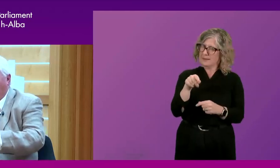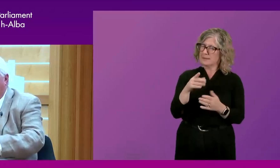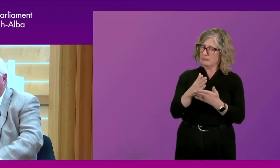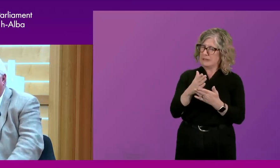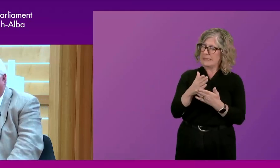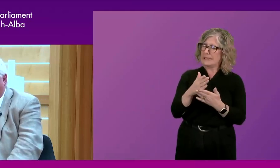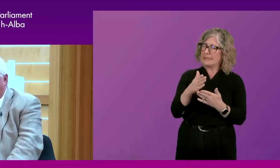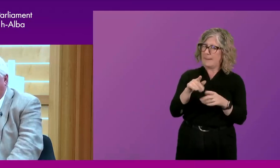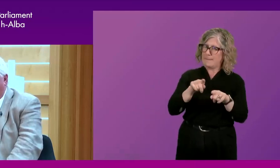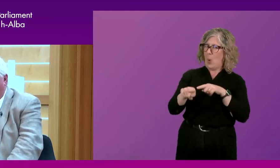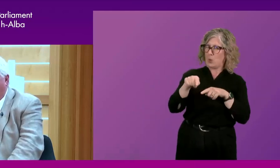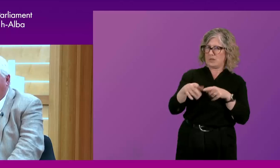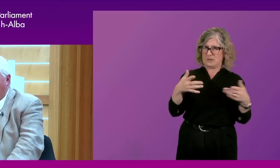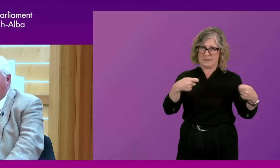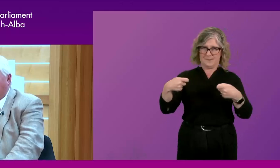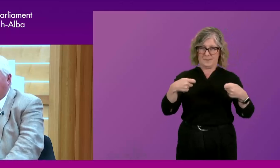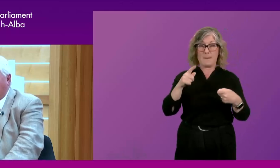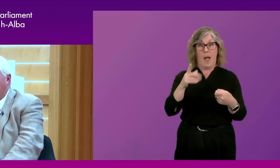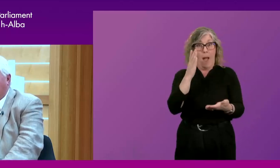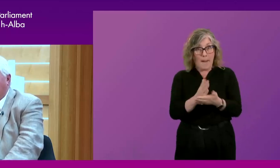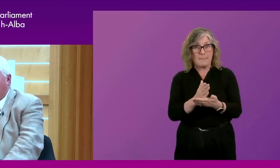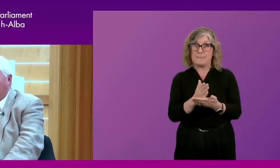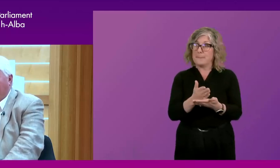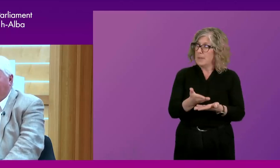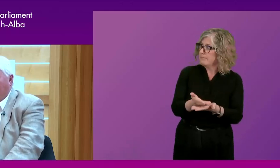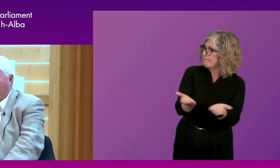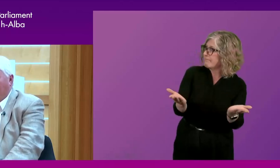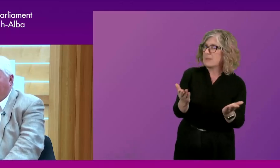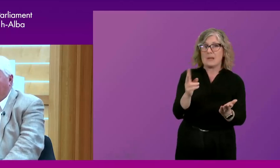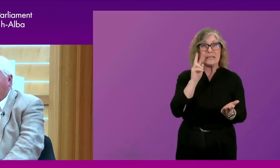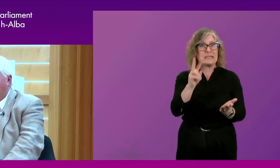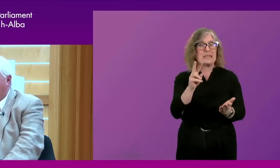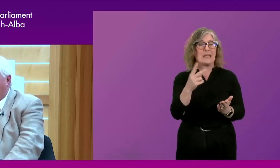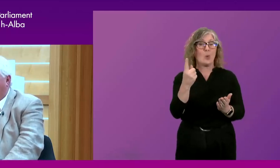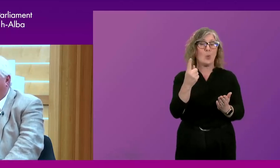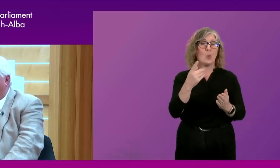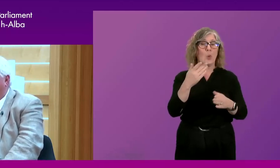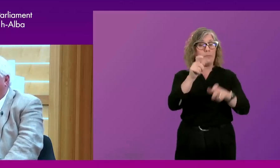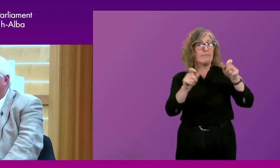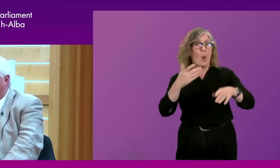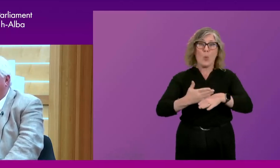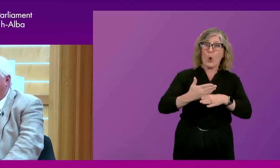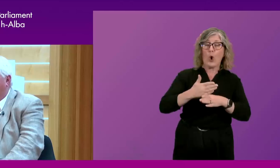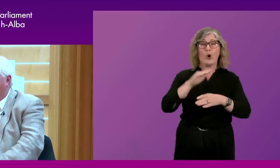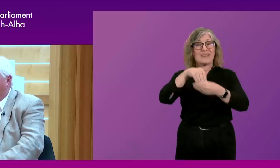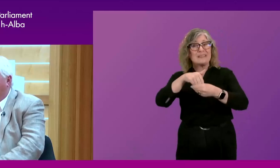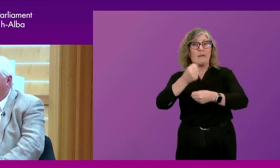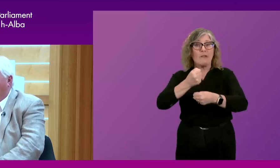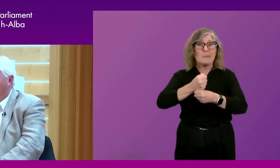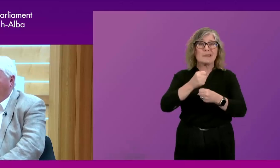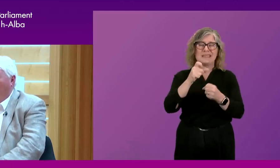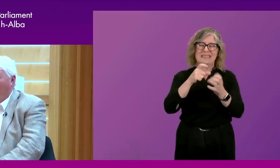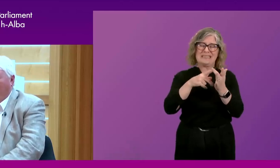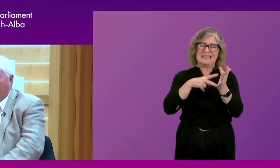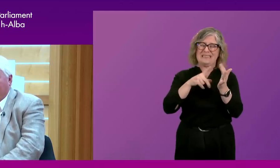And that, believe in practice on the ground among senior and, and indeed junior civil servants, they, they just get on with the business of trying to, uh, produce